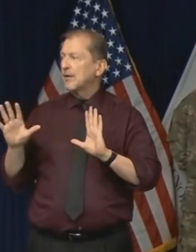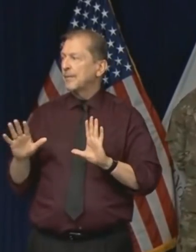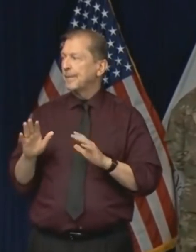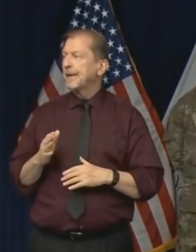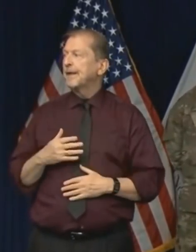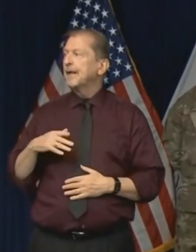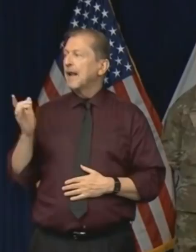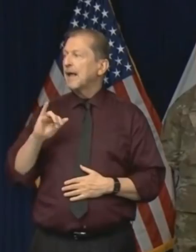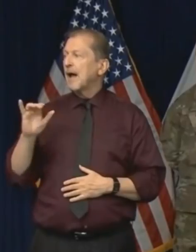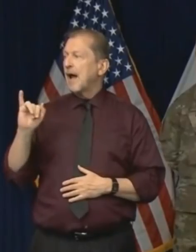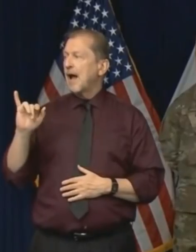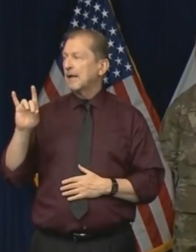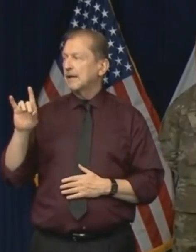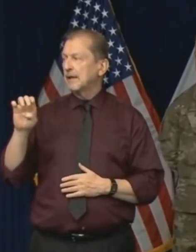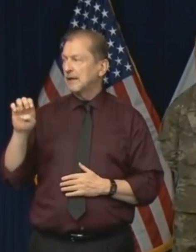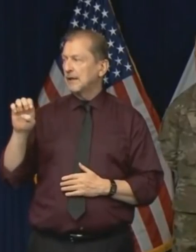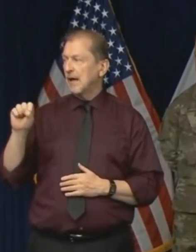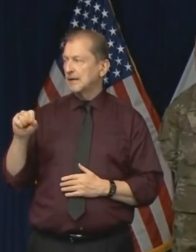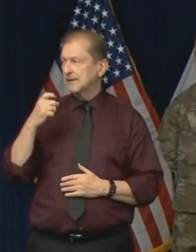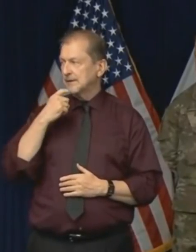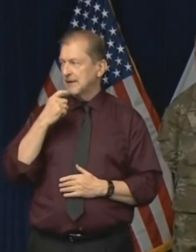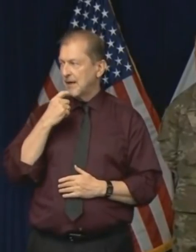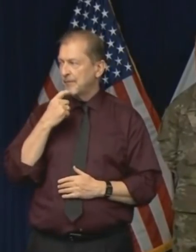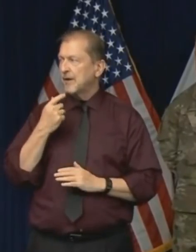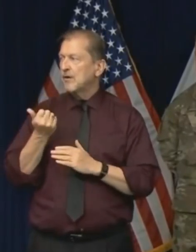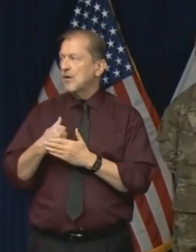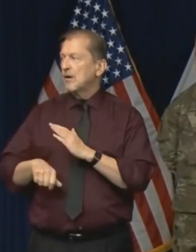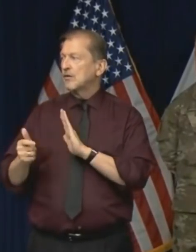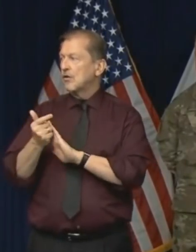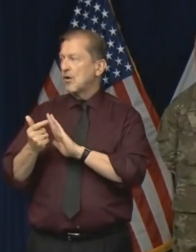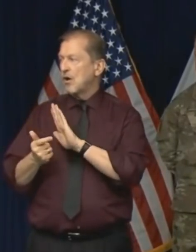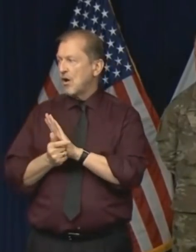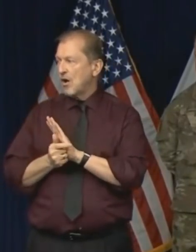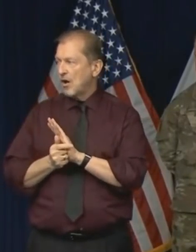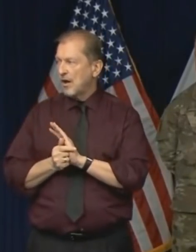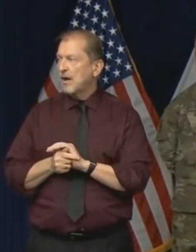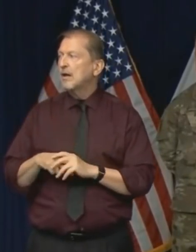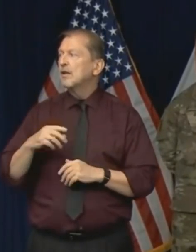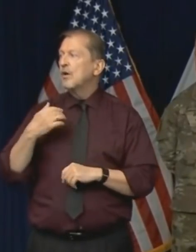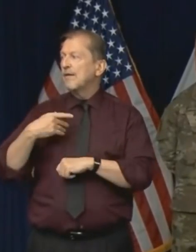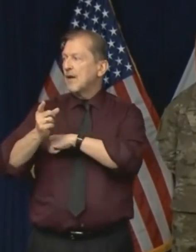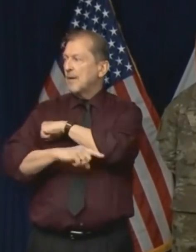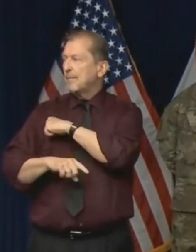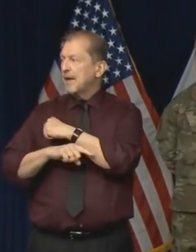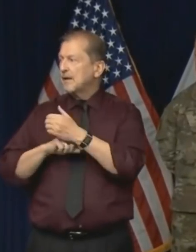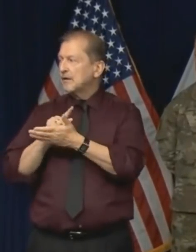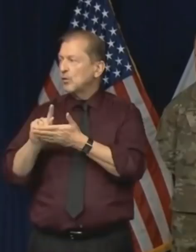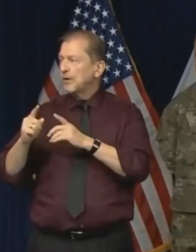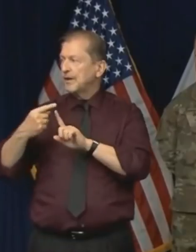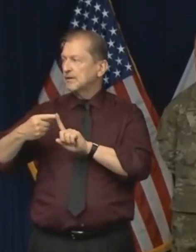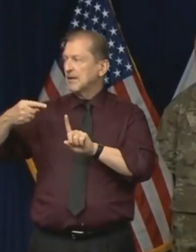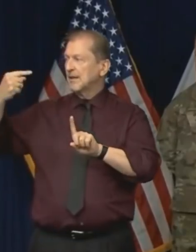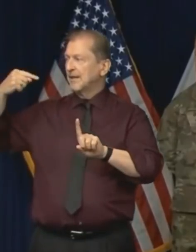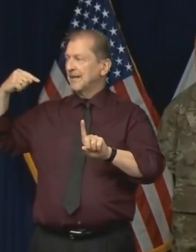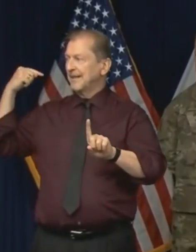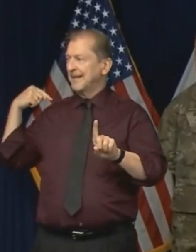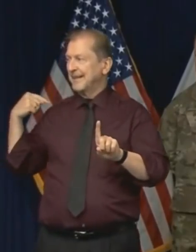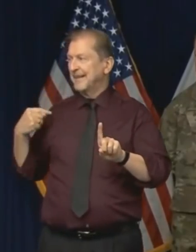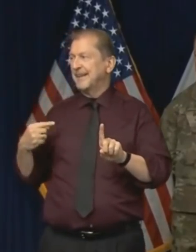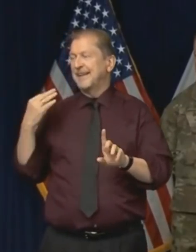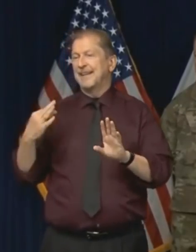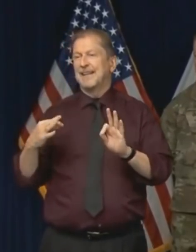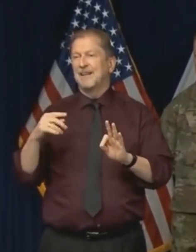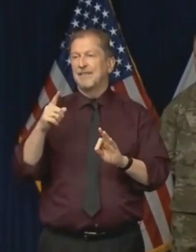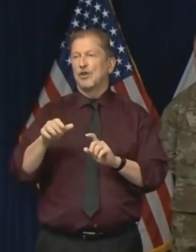Like IDA said yesterday, you under law are only given penalty weeks if you are found to have committed some